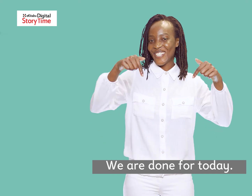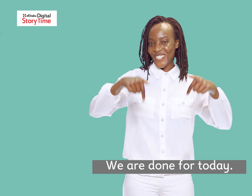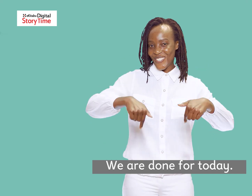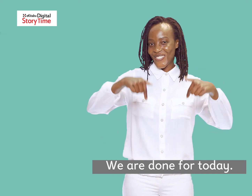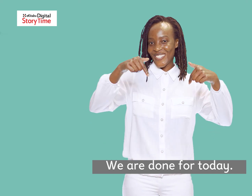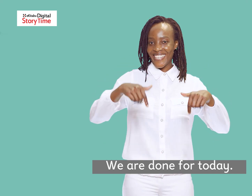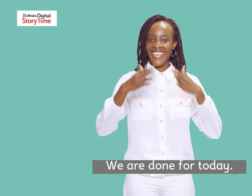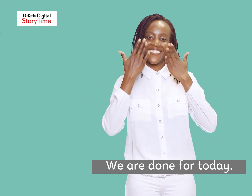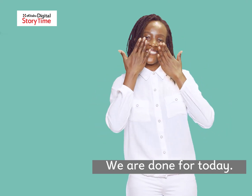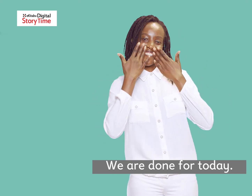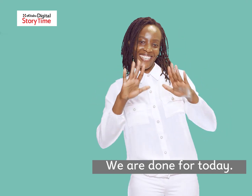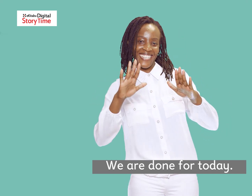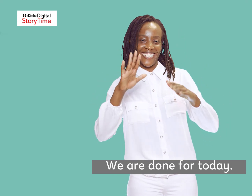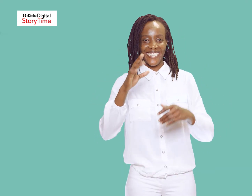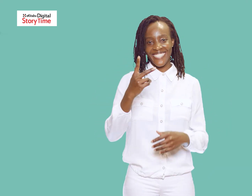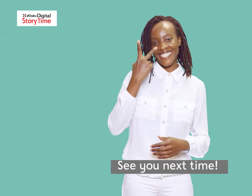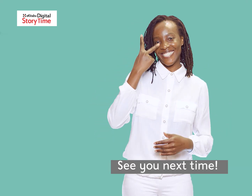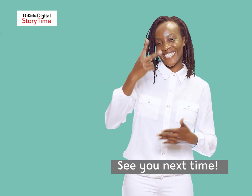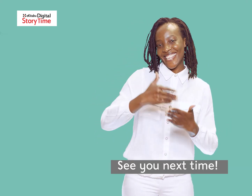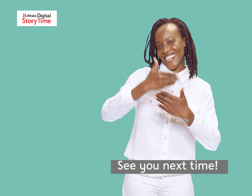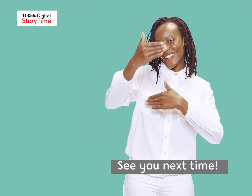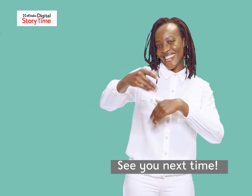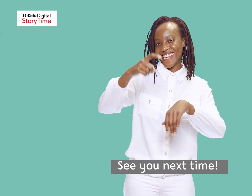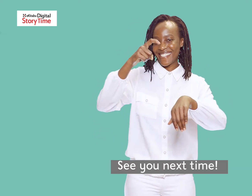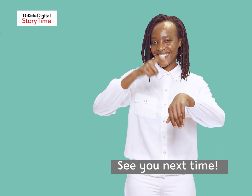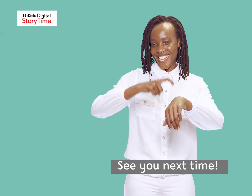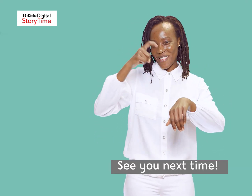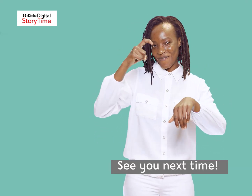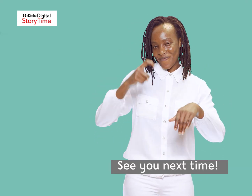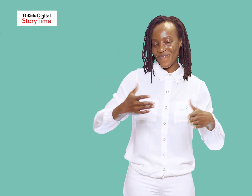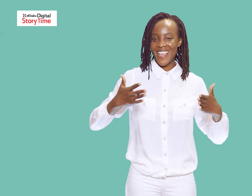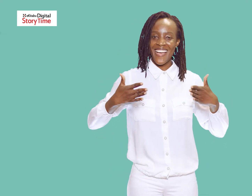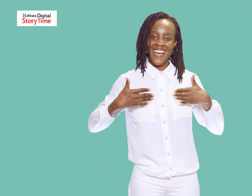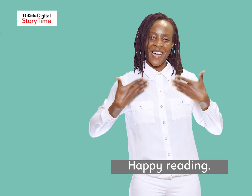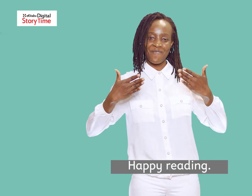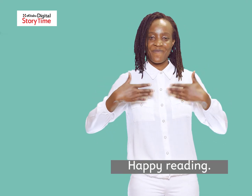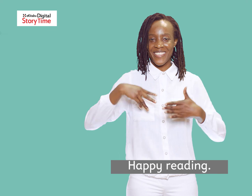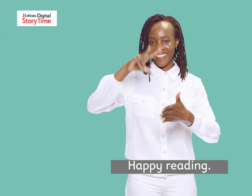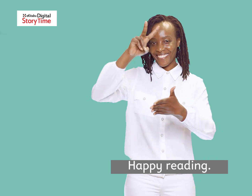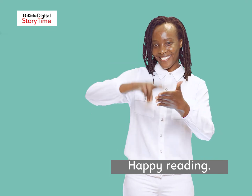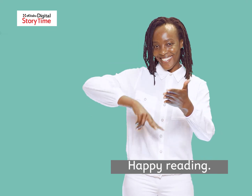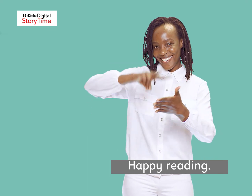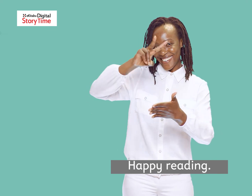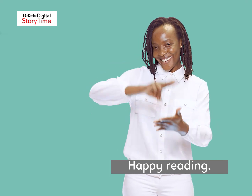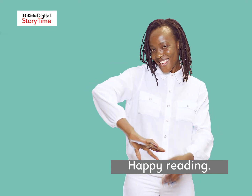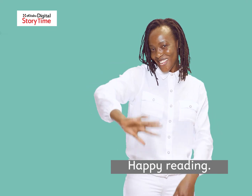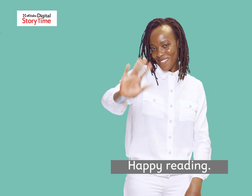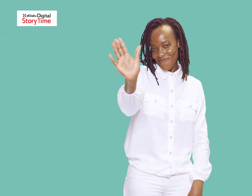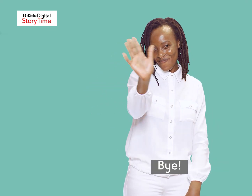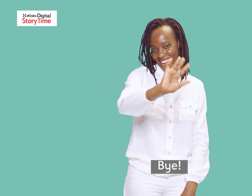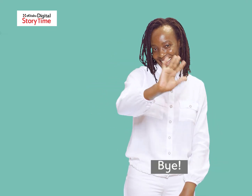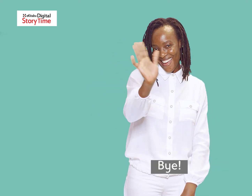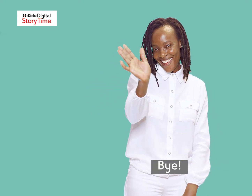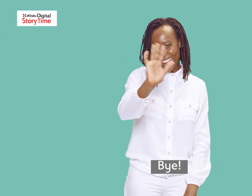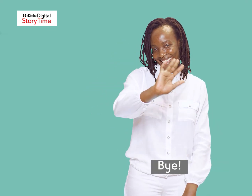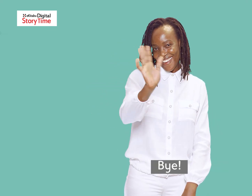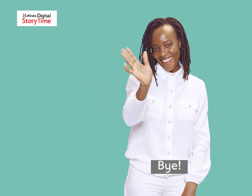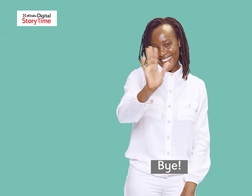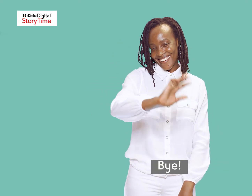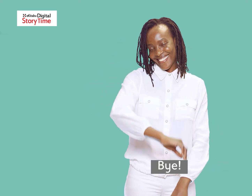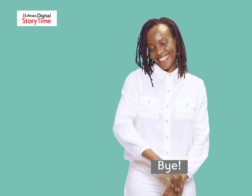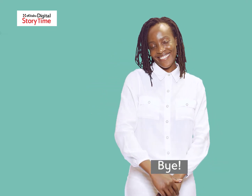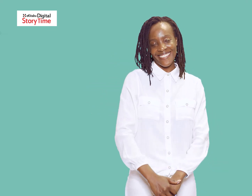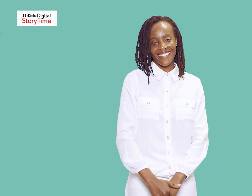We are done for today. See you next time. Happy reading. Bye.